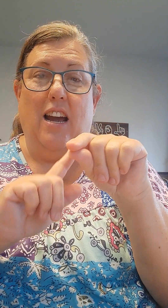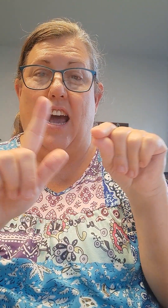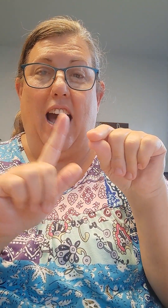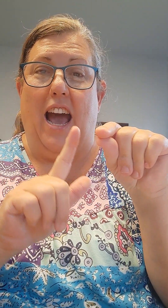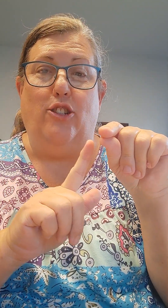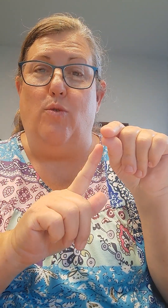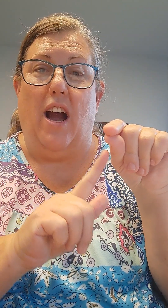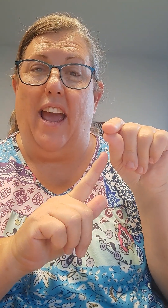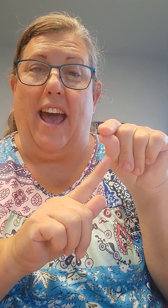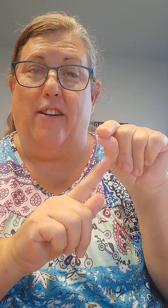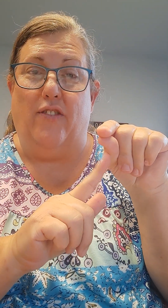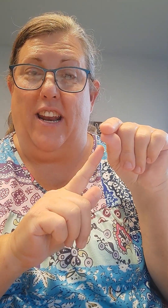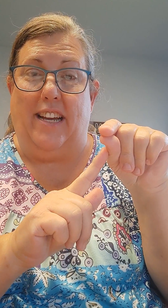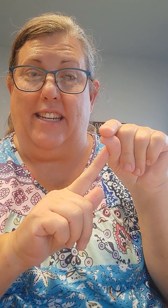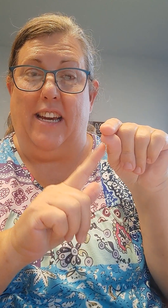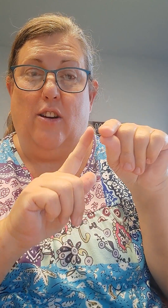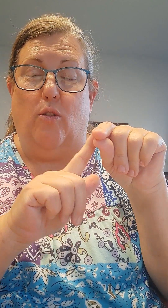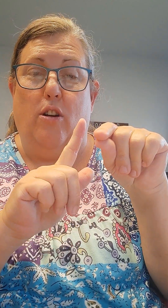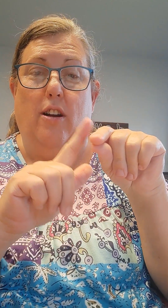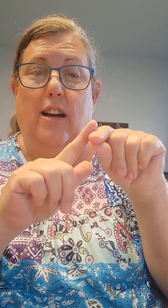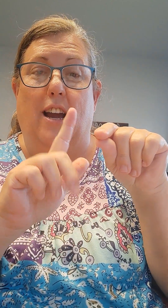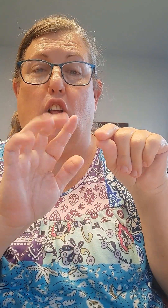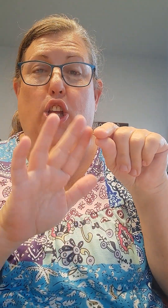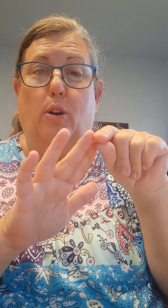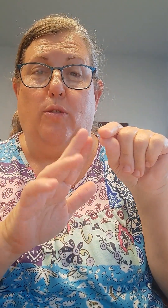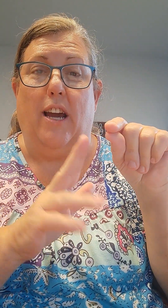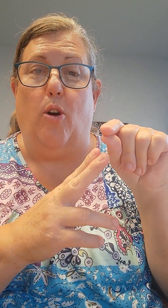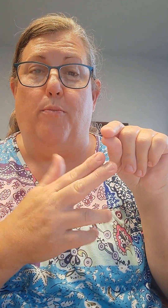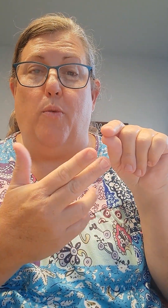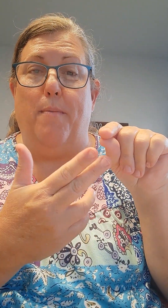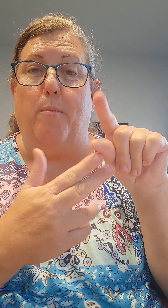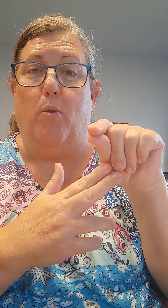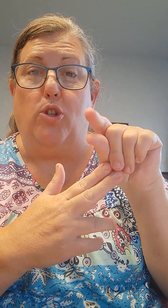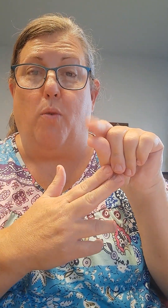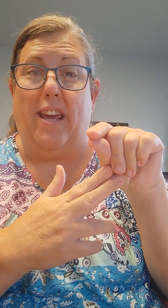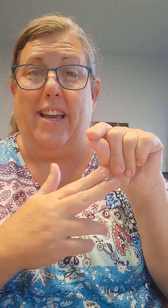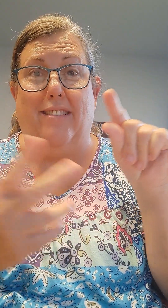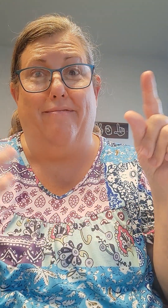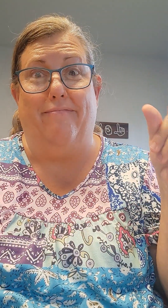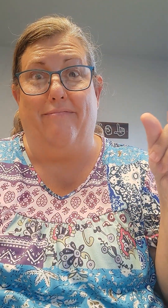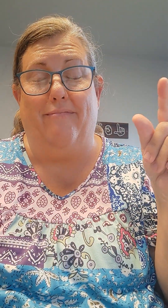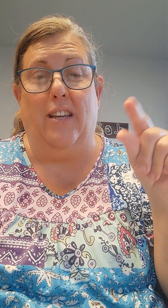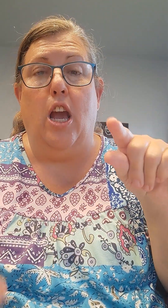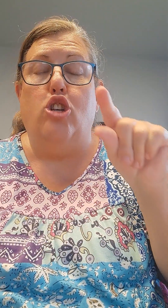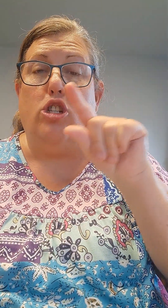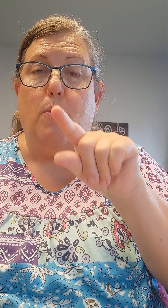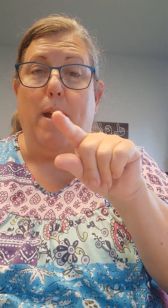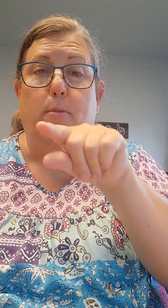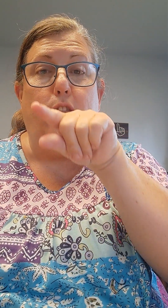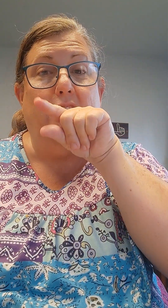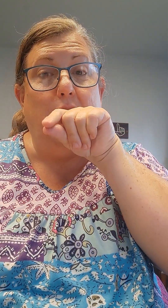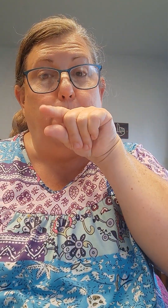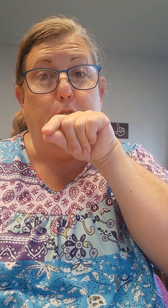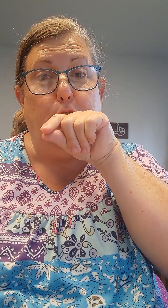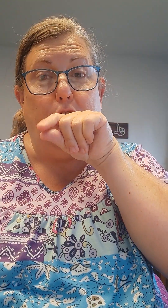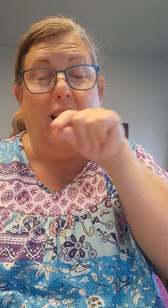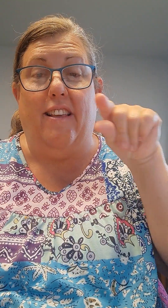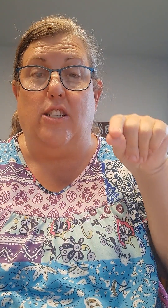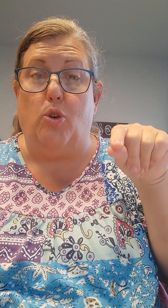I do not have an idea or a clue to help you remember what twenty is. Just remember, this is bird. This is